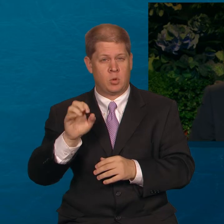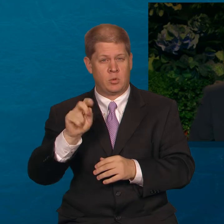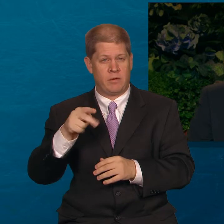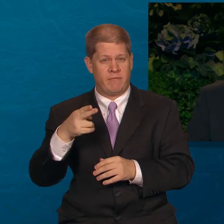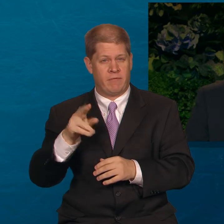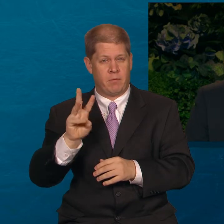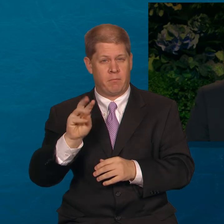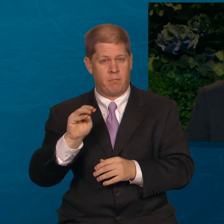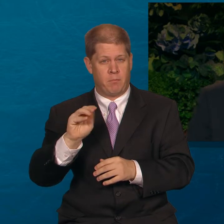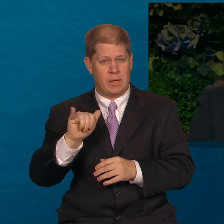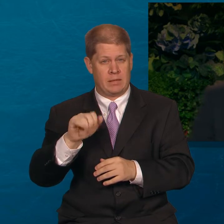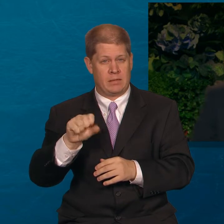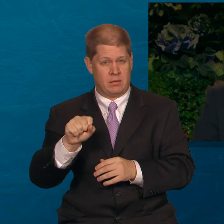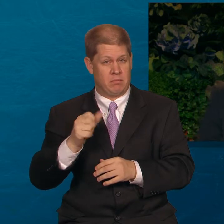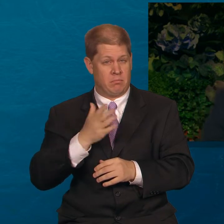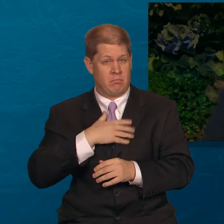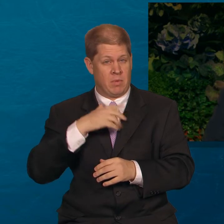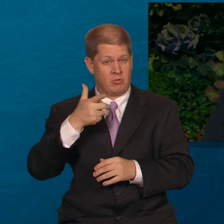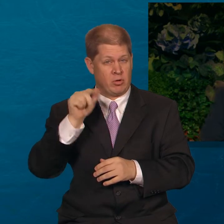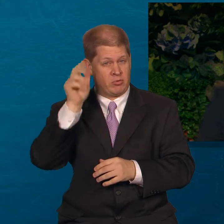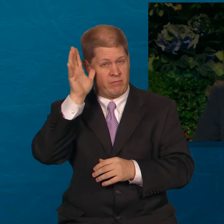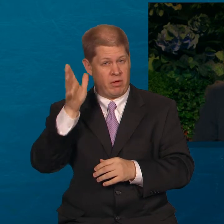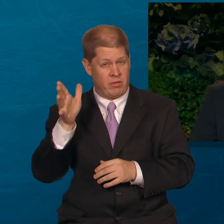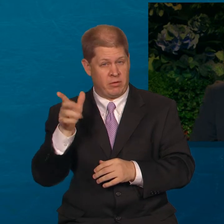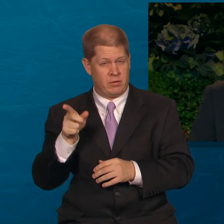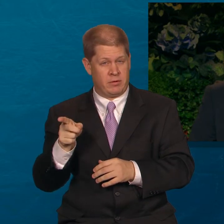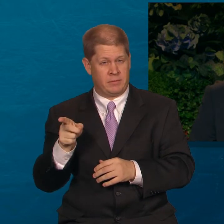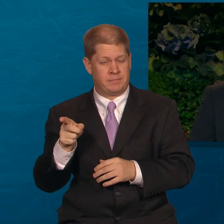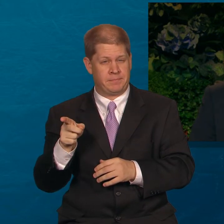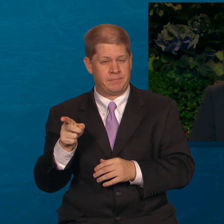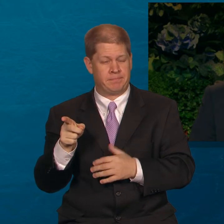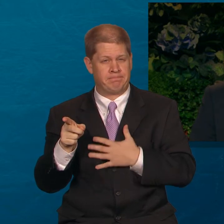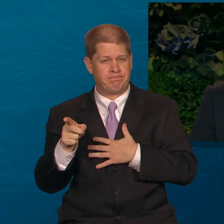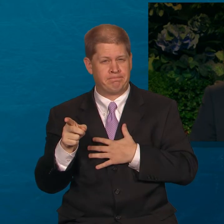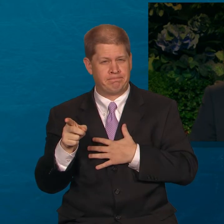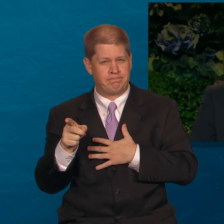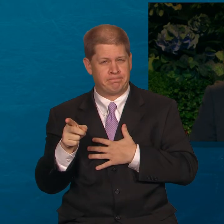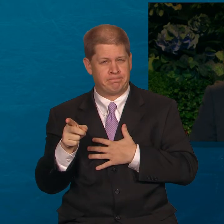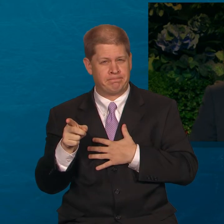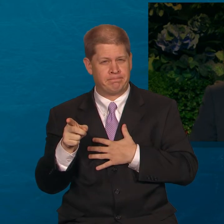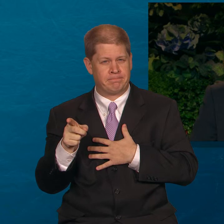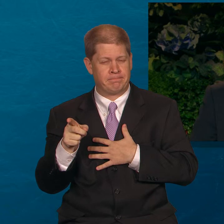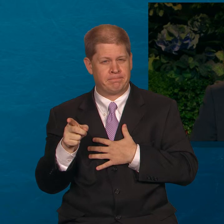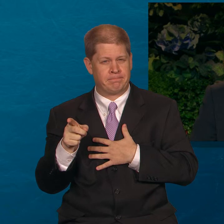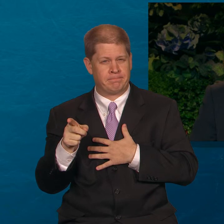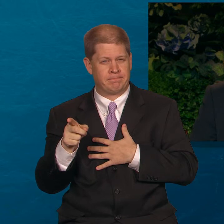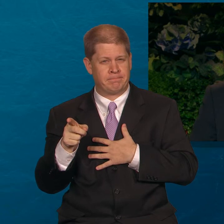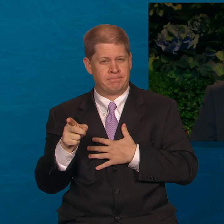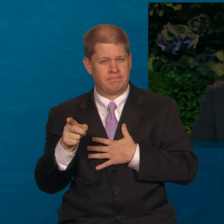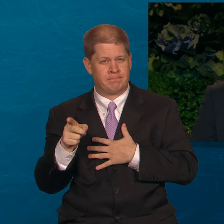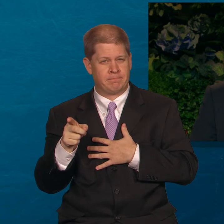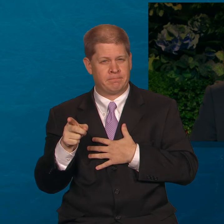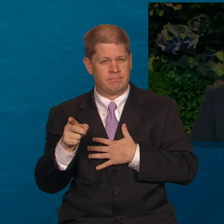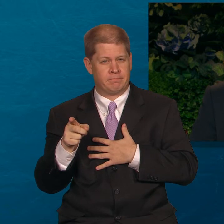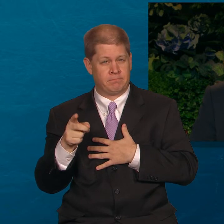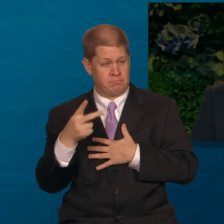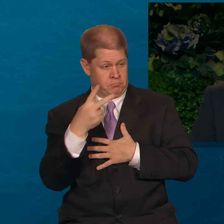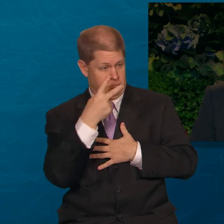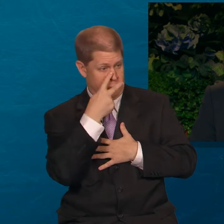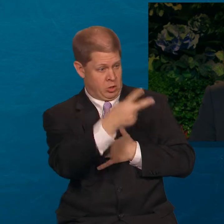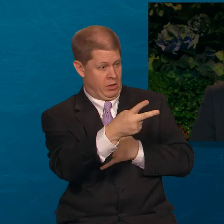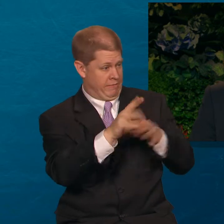Maines never saw